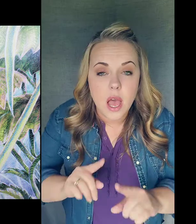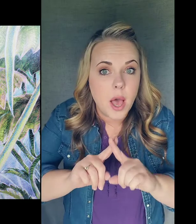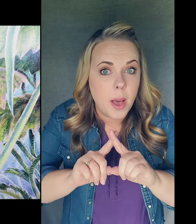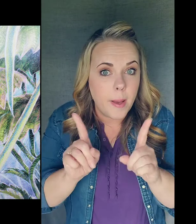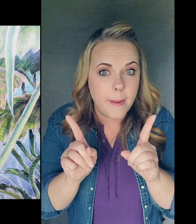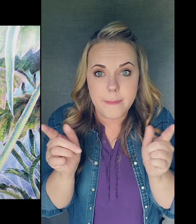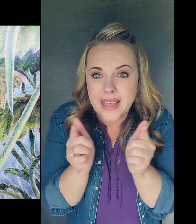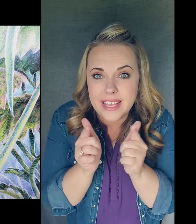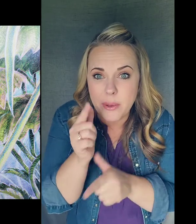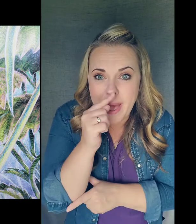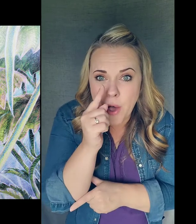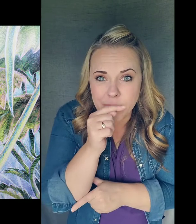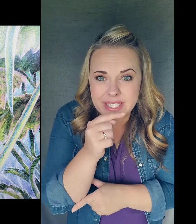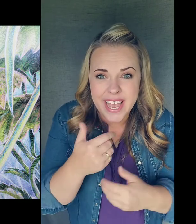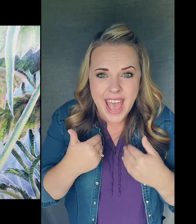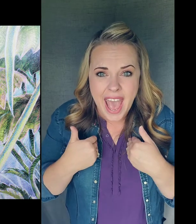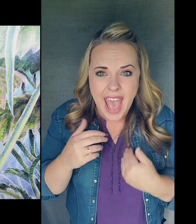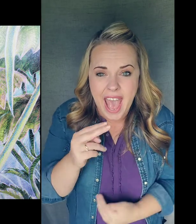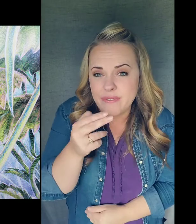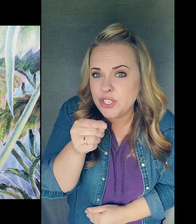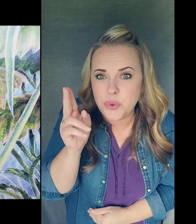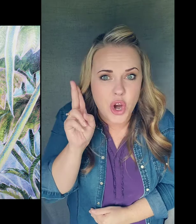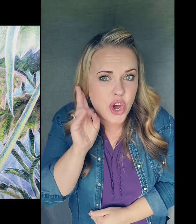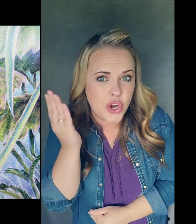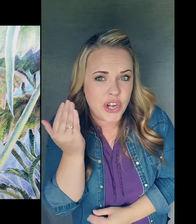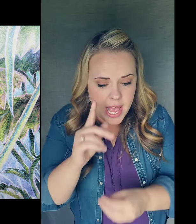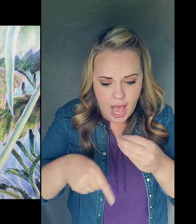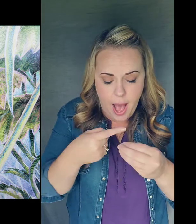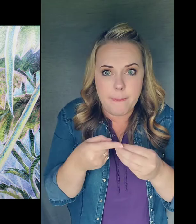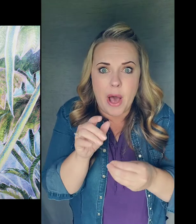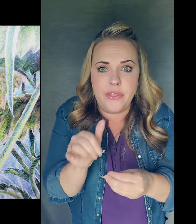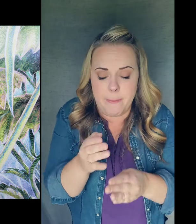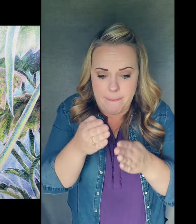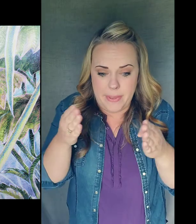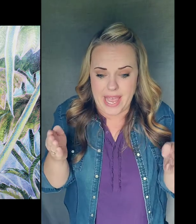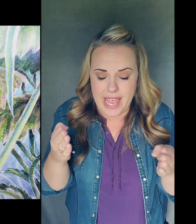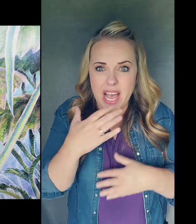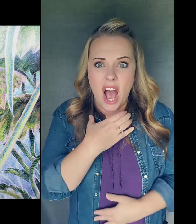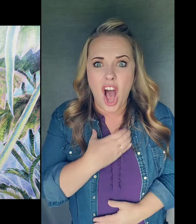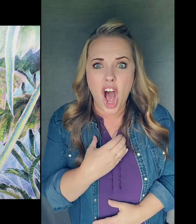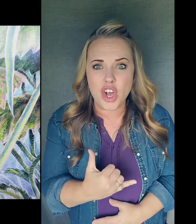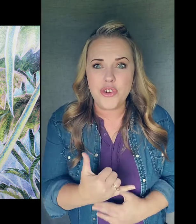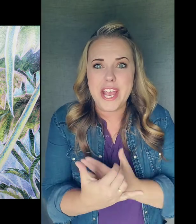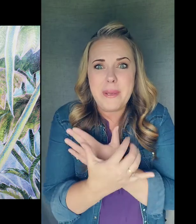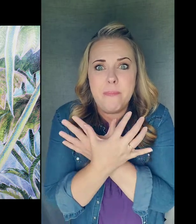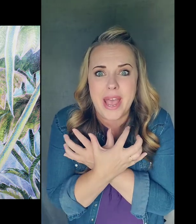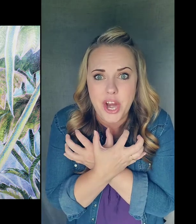But Little Mouse, haven't you heard about the Big Hungry Bear?